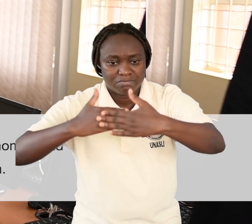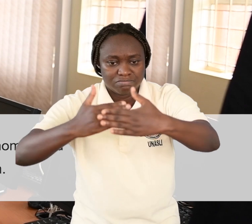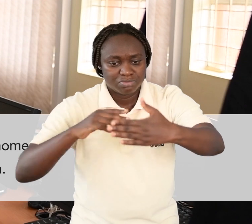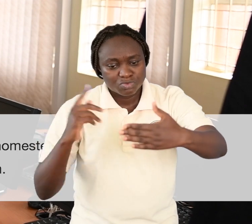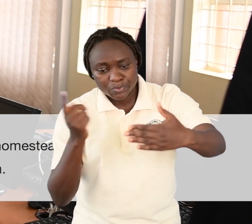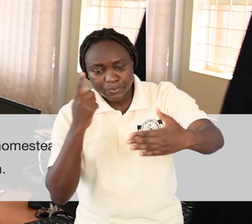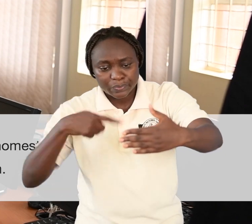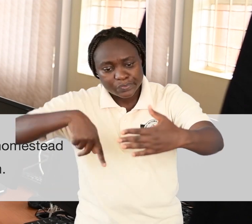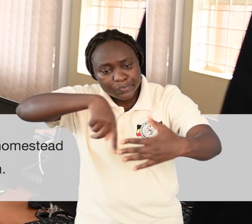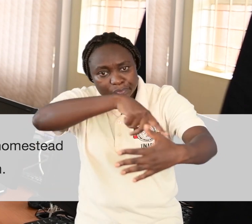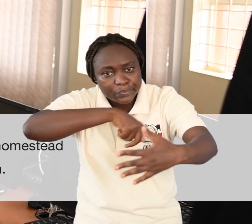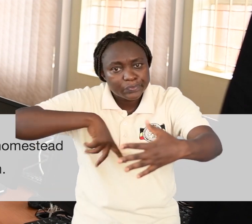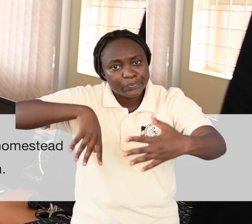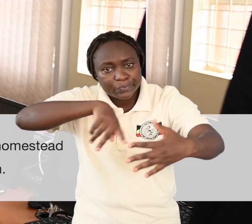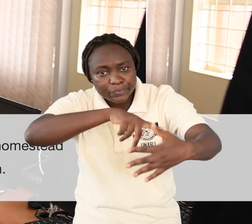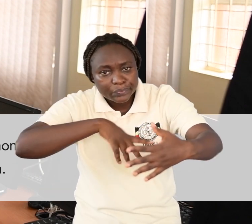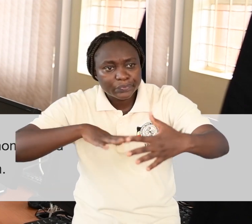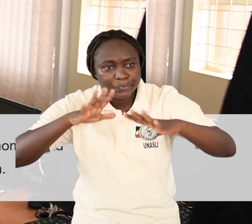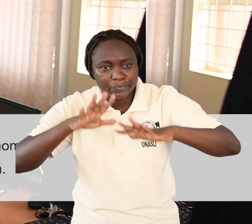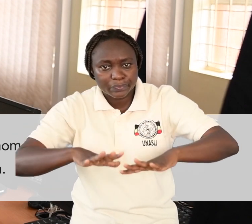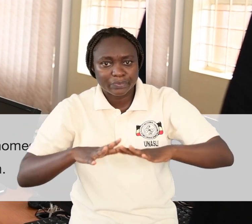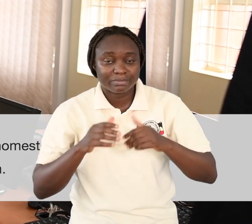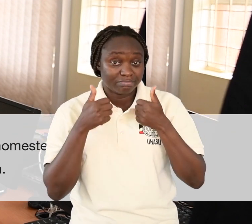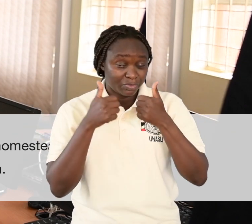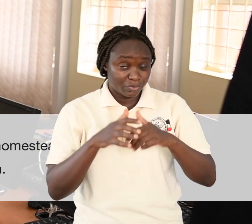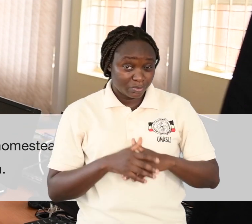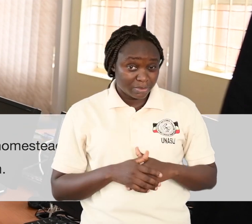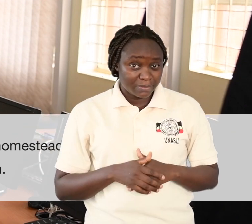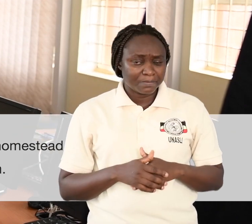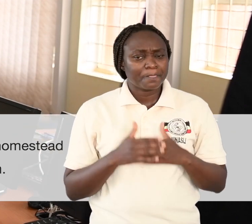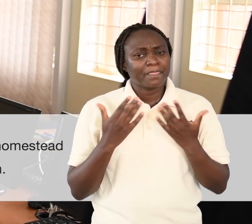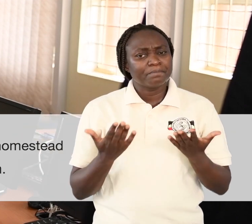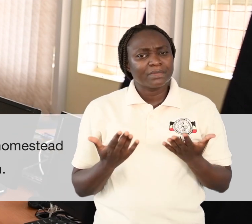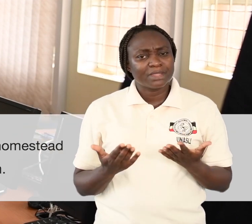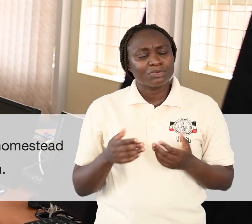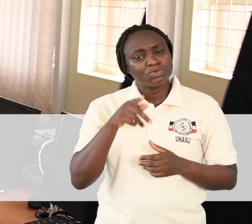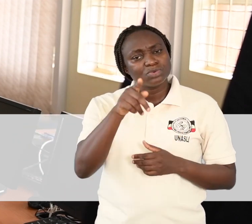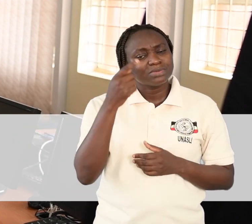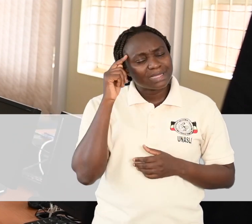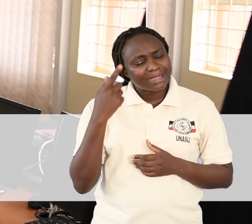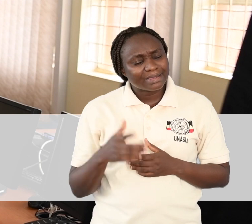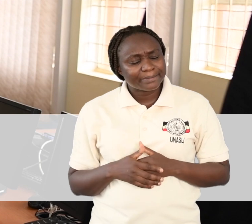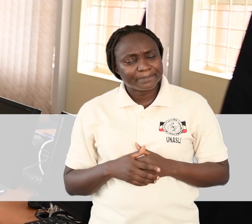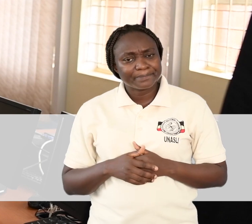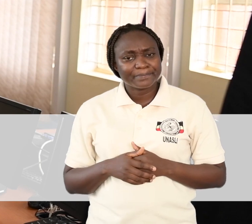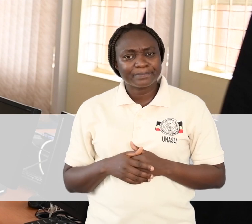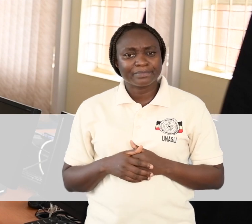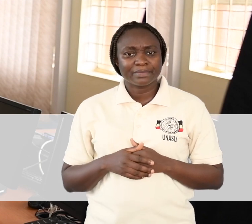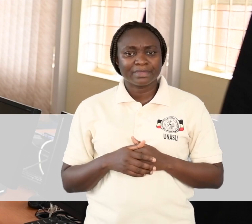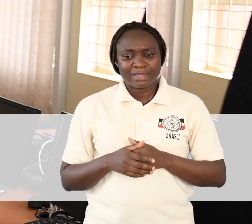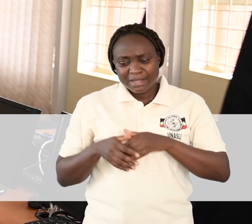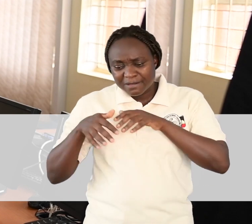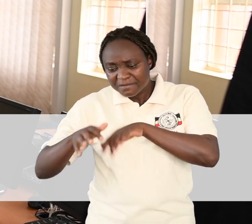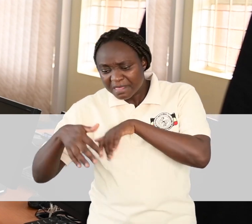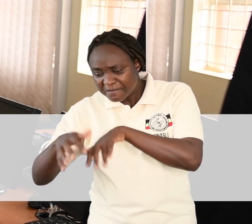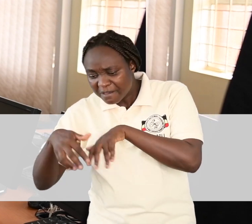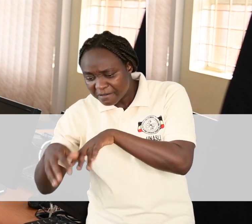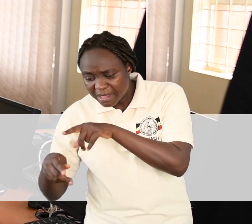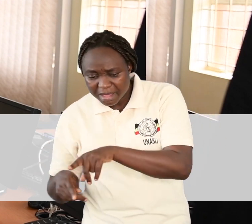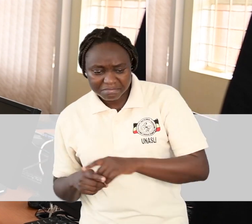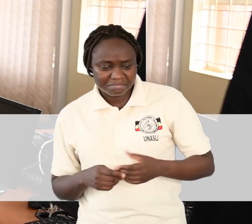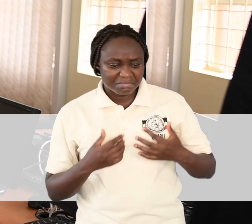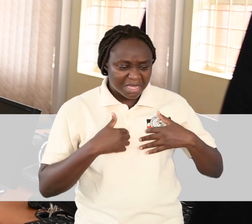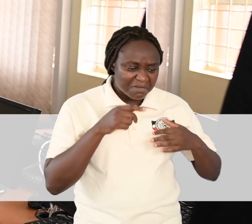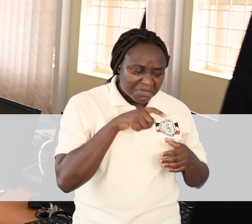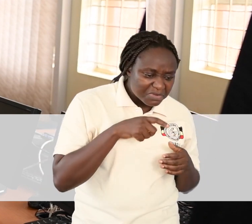Good. What do you think is the function of the gardens and the animals